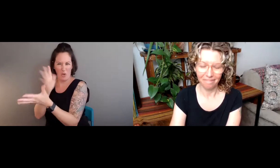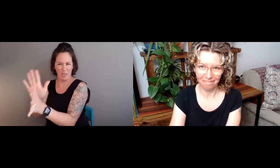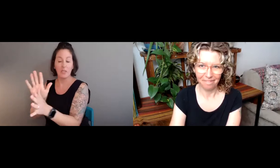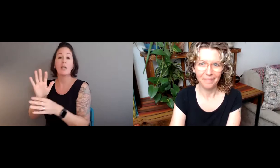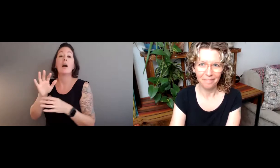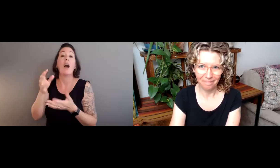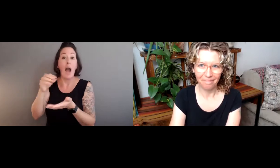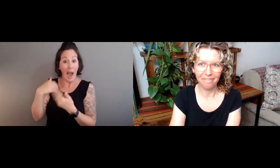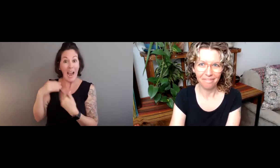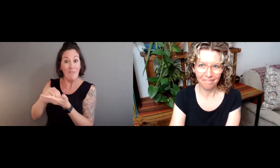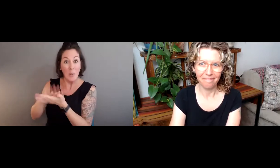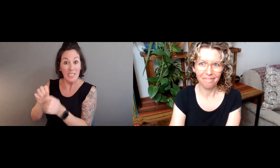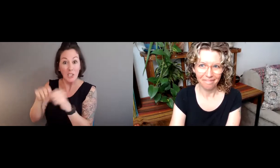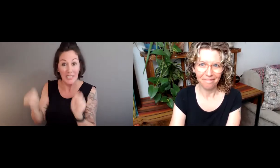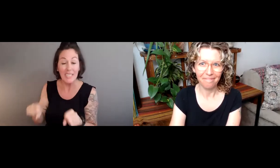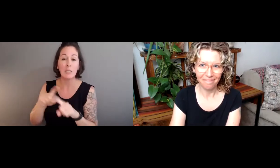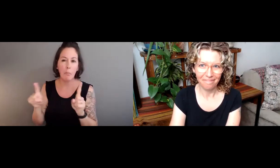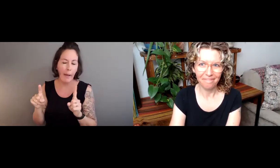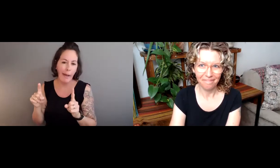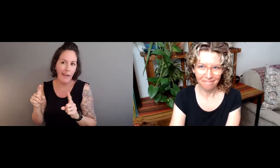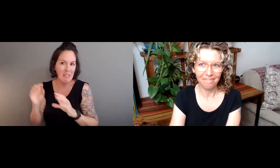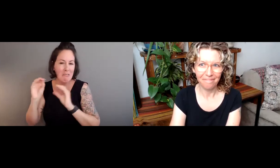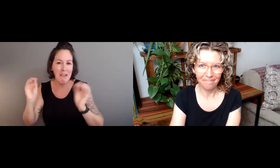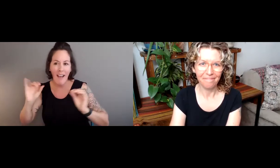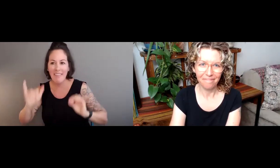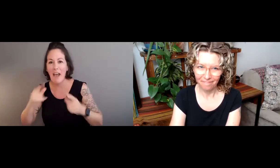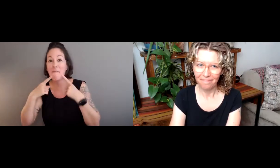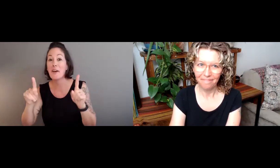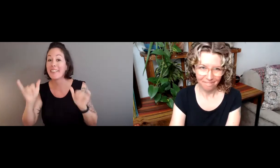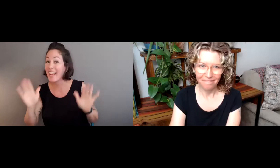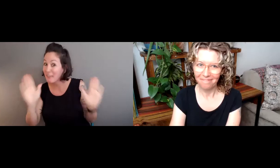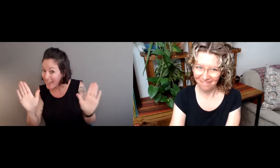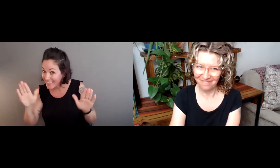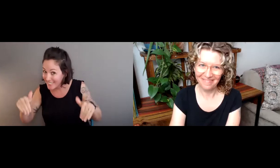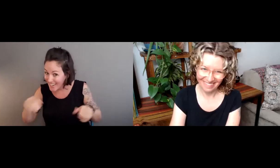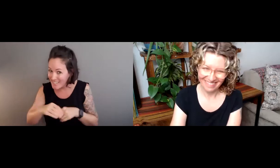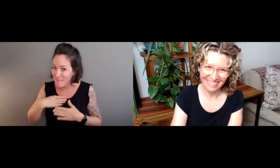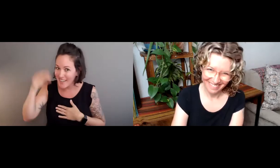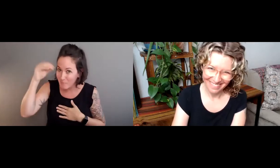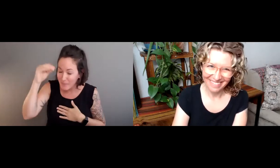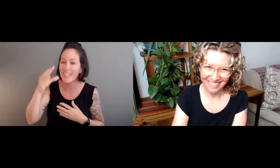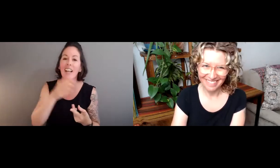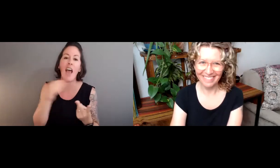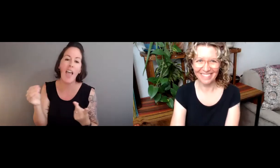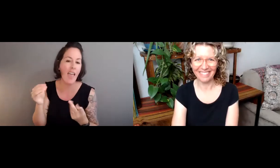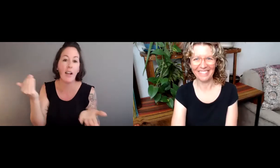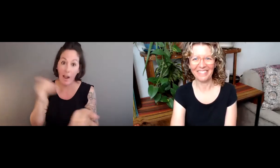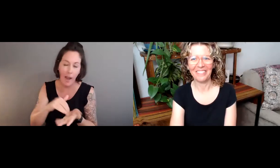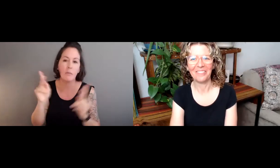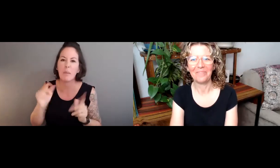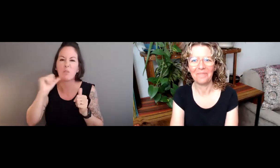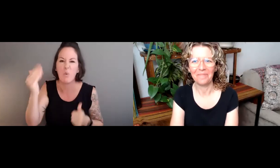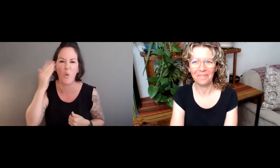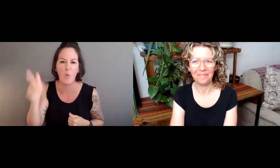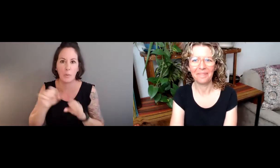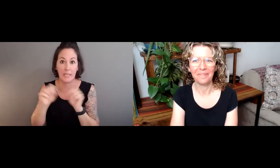phonological form, the shape of sign language. We do have a notation system, but it, again, doesn't work